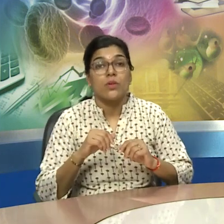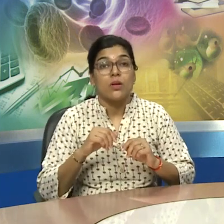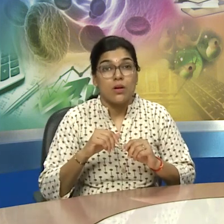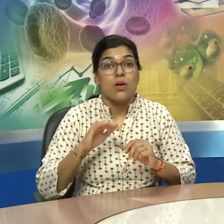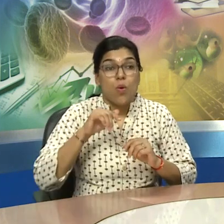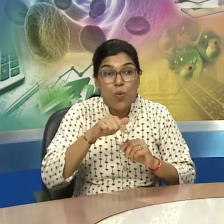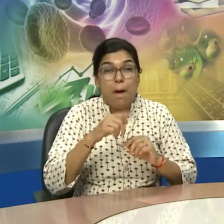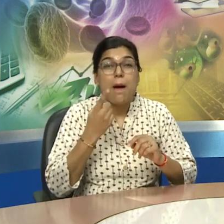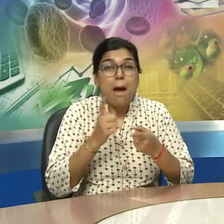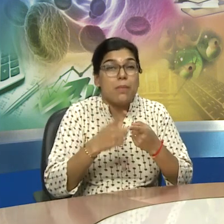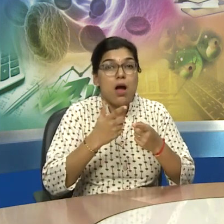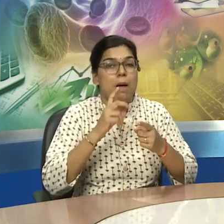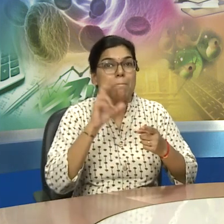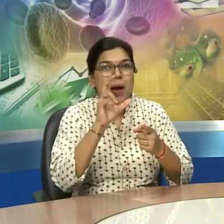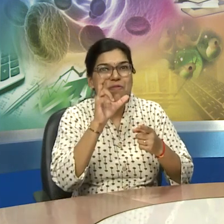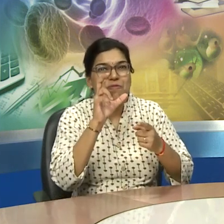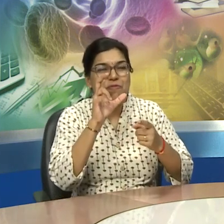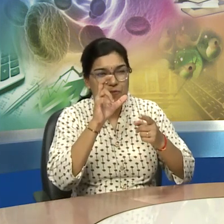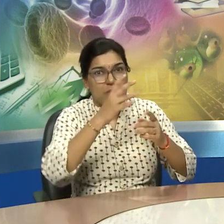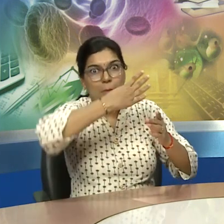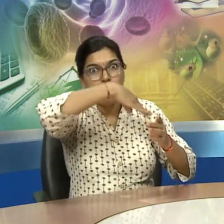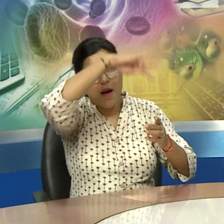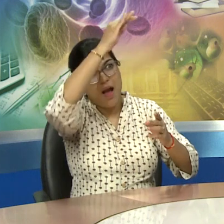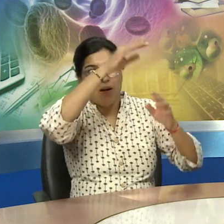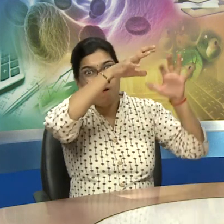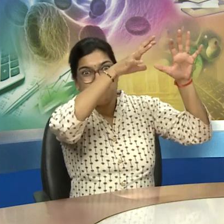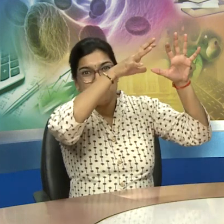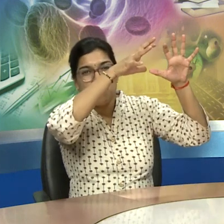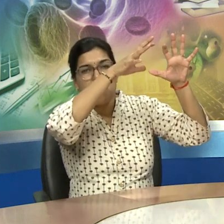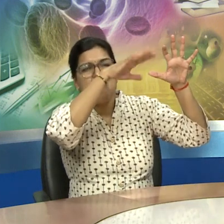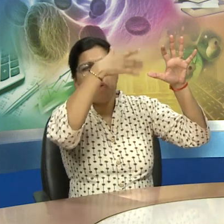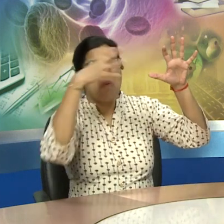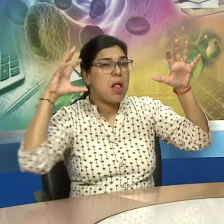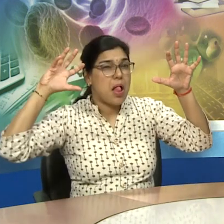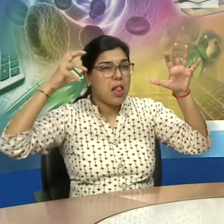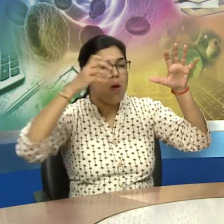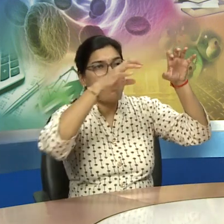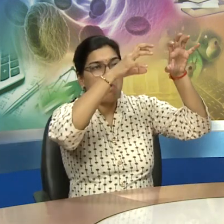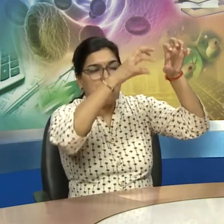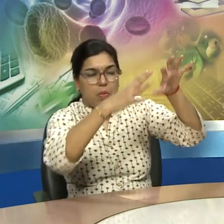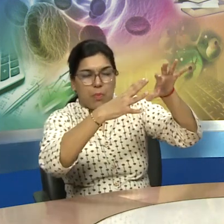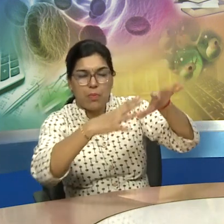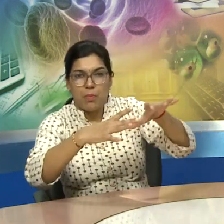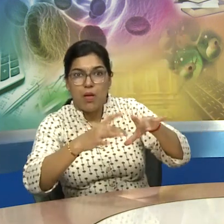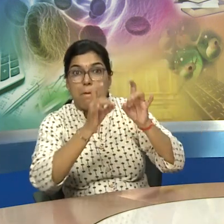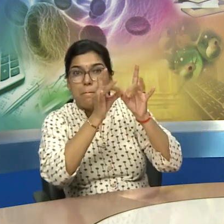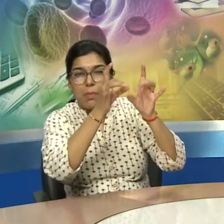glaciations much of the land surface was however still covered by the forests